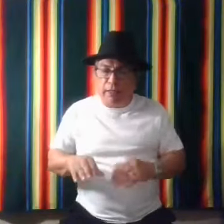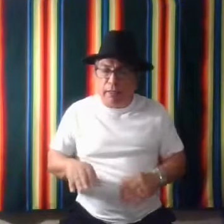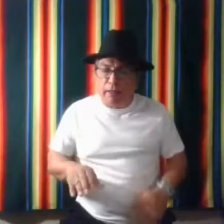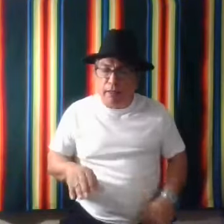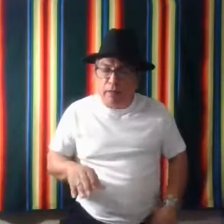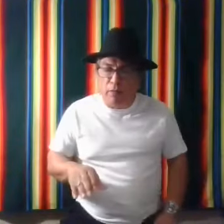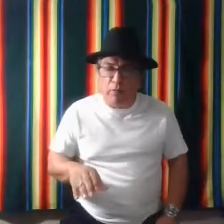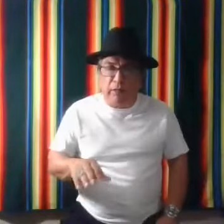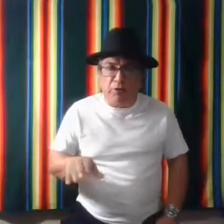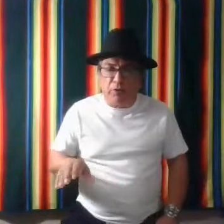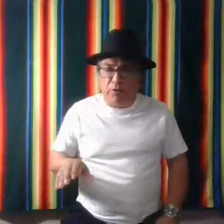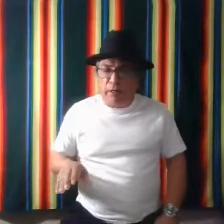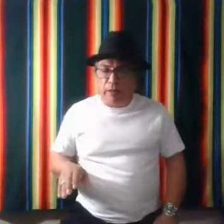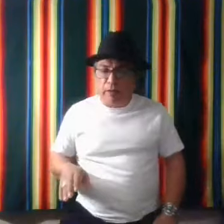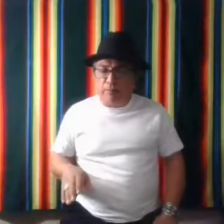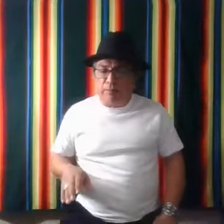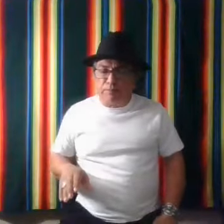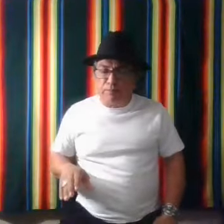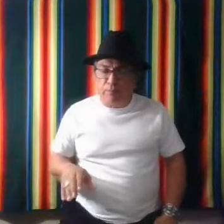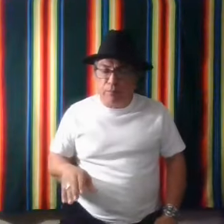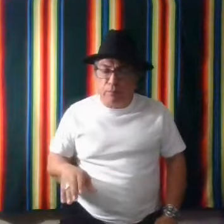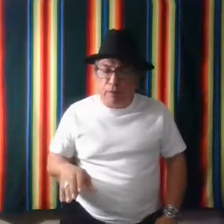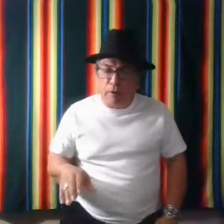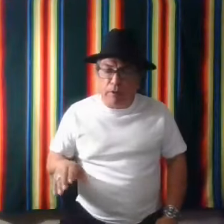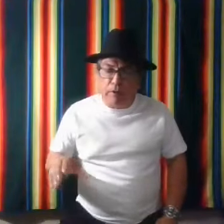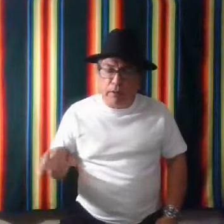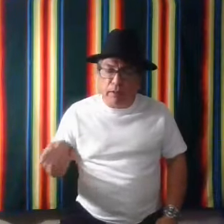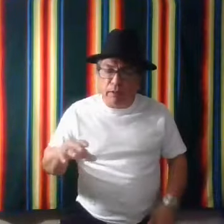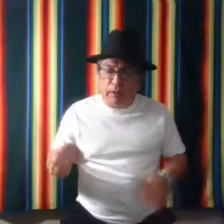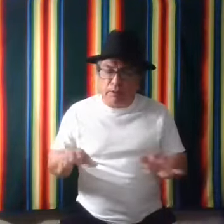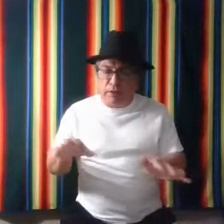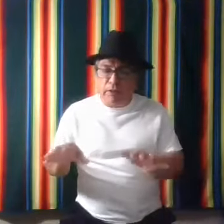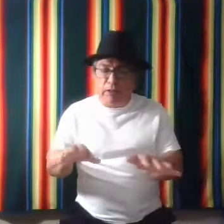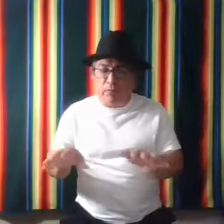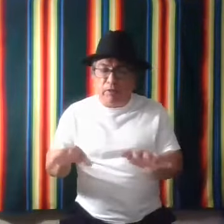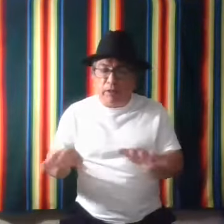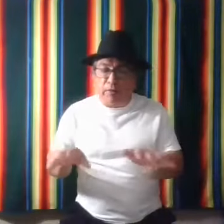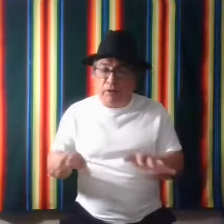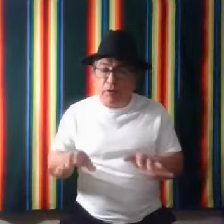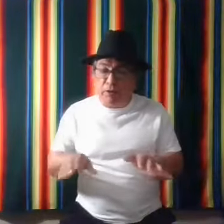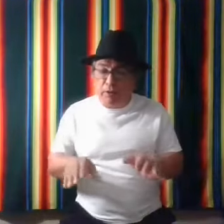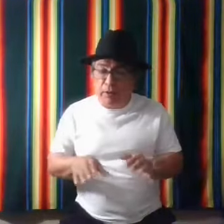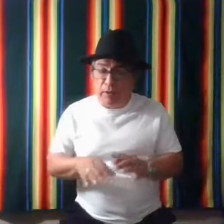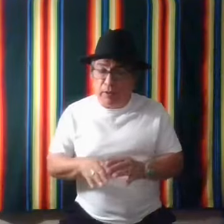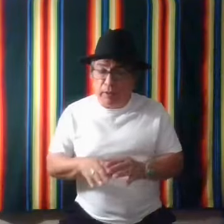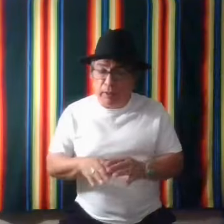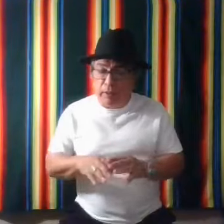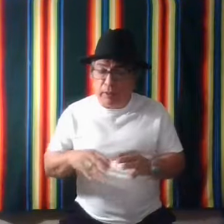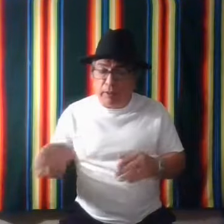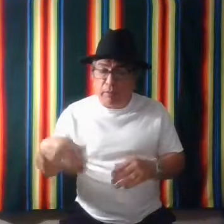that, we want to make sure that, uh, uh, it, it doesn't get, we don't get confused. In the, uh,